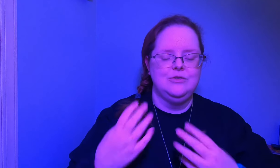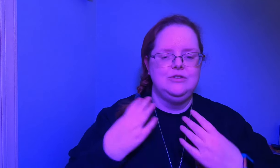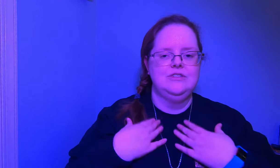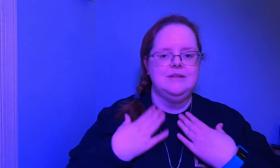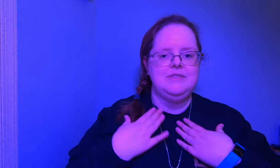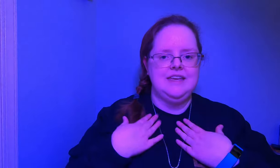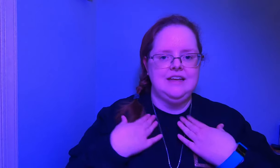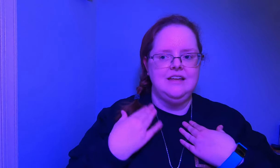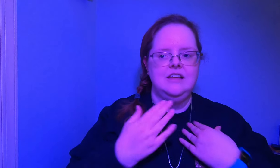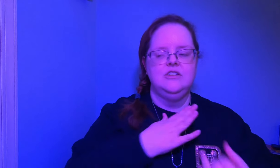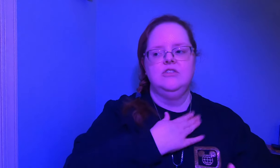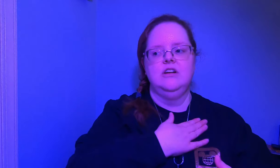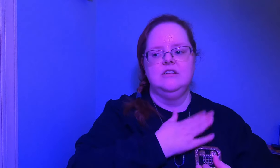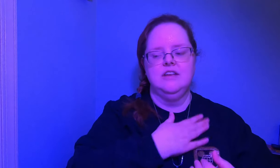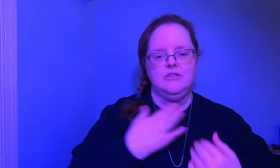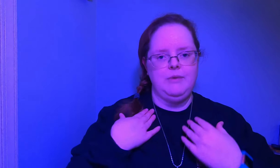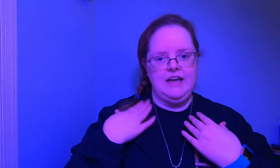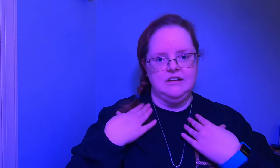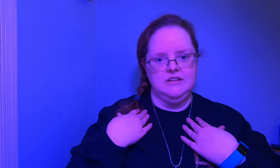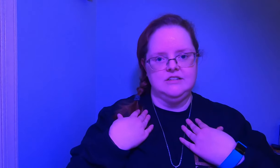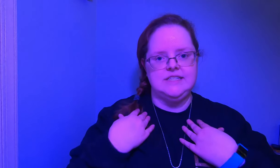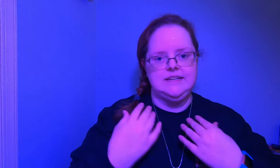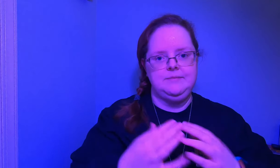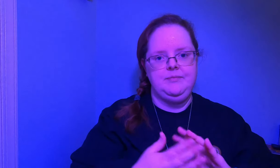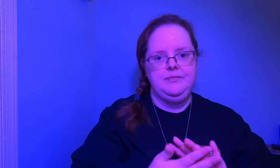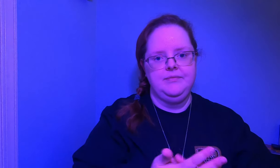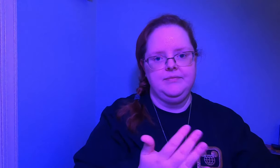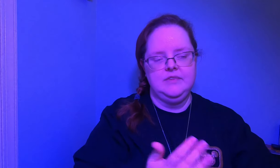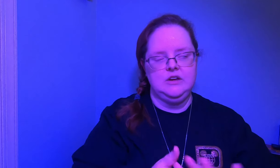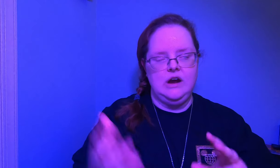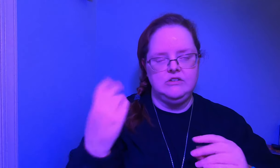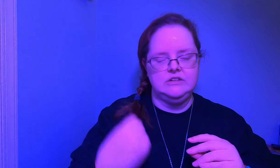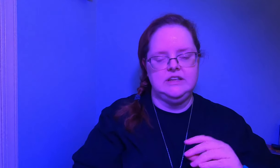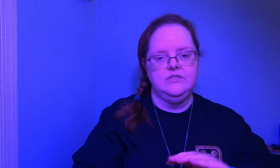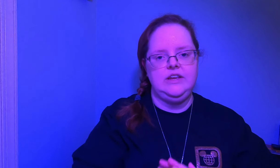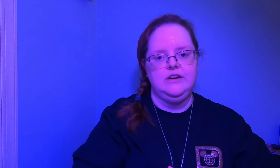or do something to draw yourself back into your skin so ground yourself here